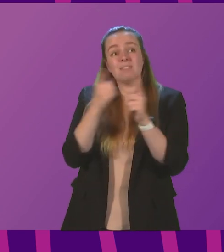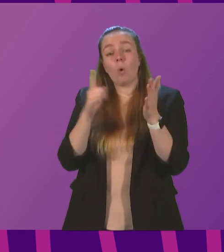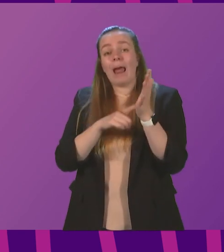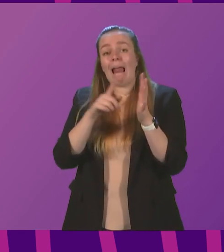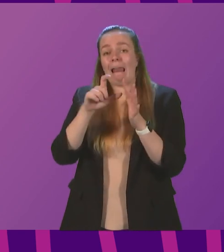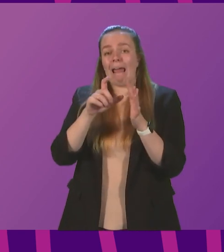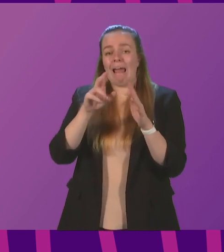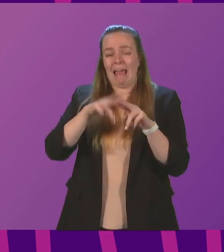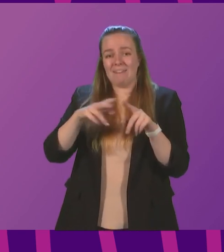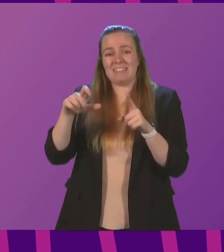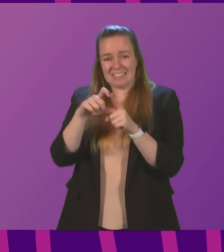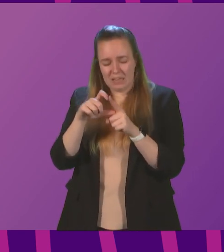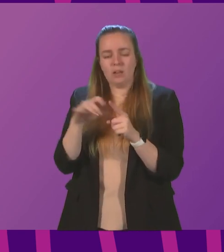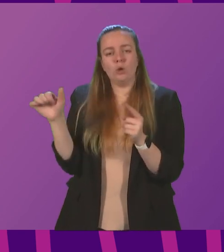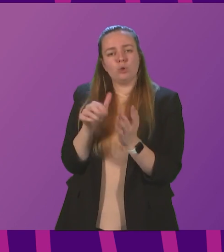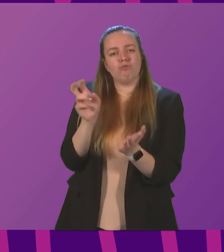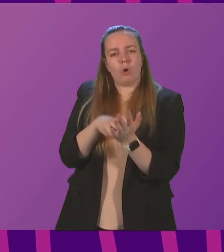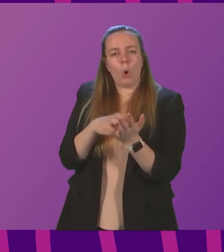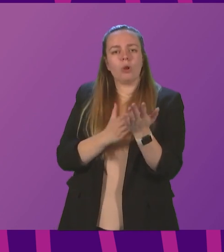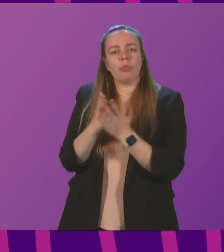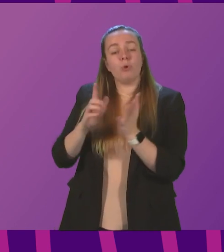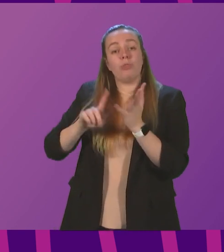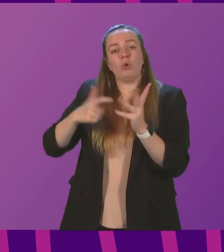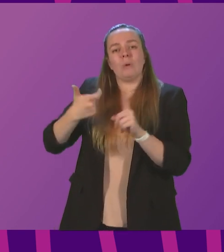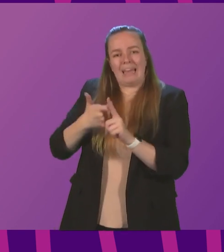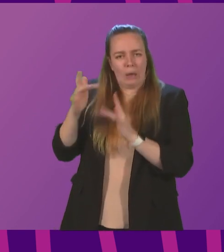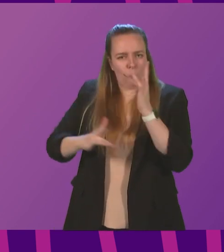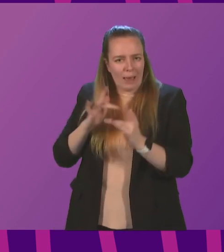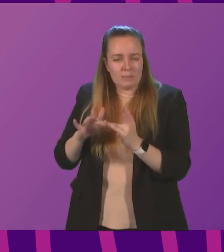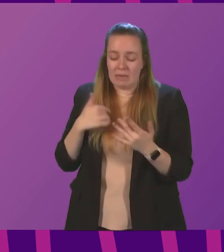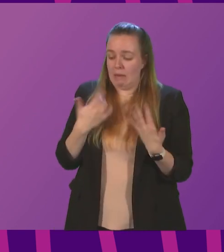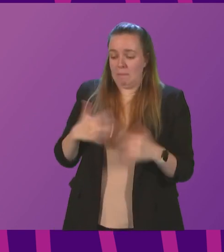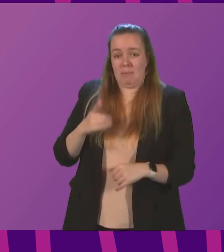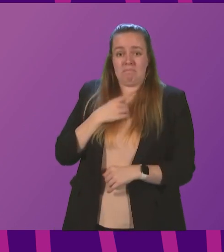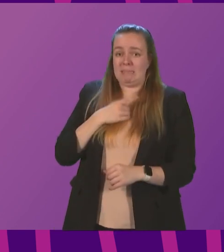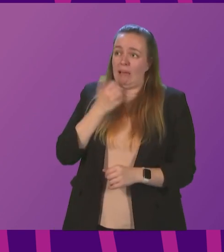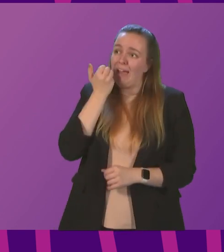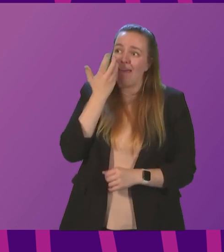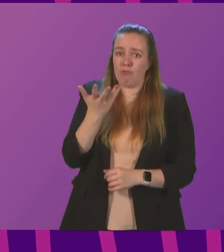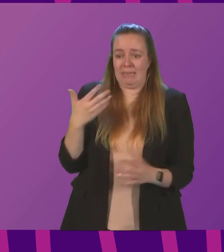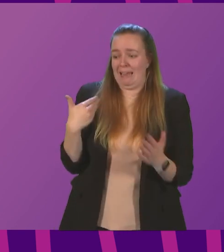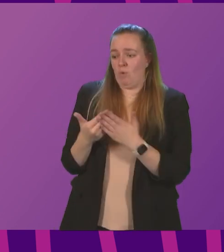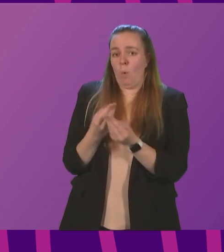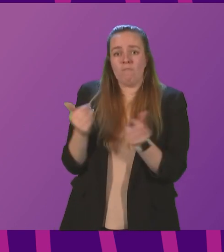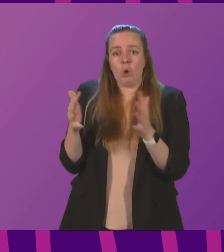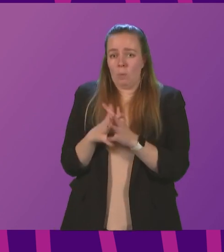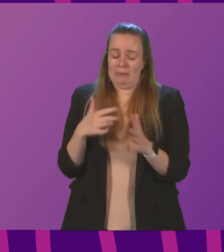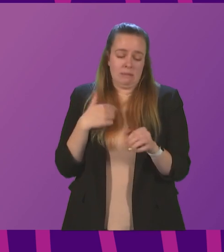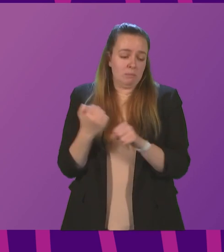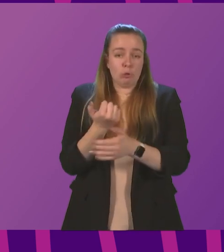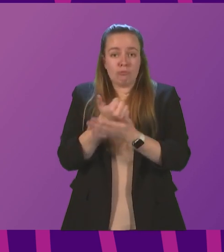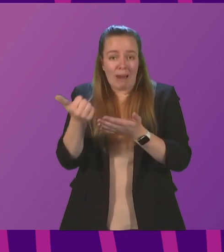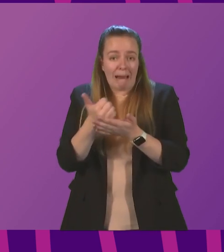tests to record the result of those tests through the UK website. I have been doing that myself every day for the past couple of weeks and do it regularly.